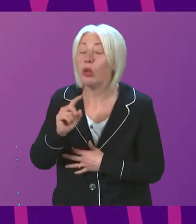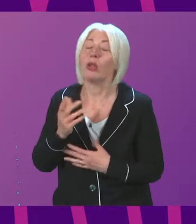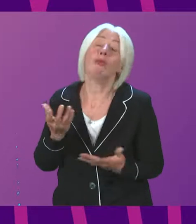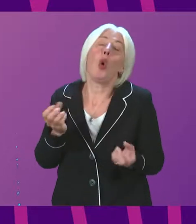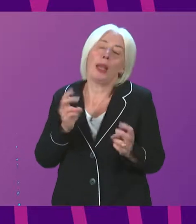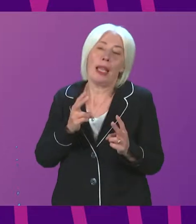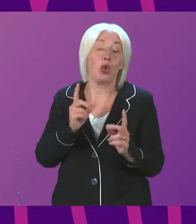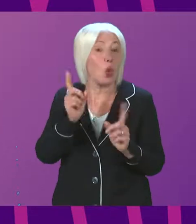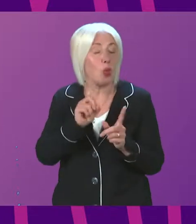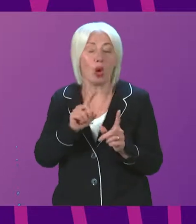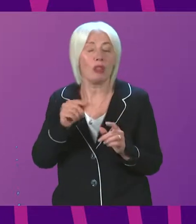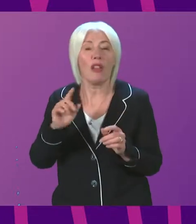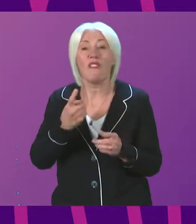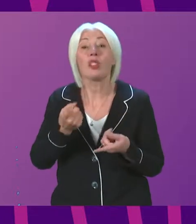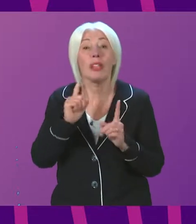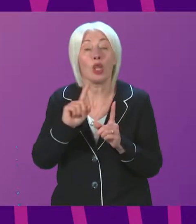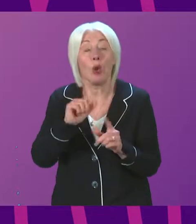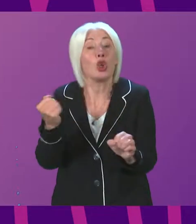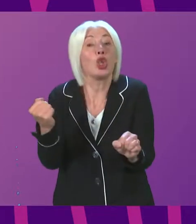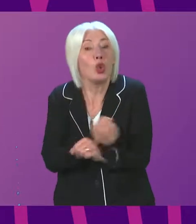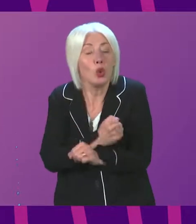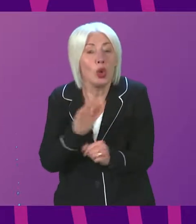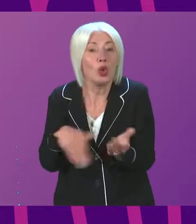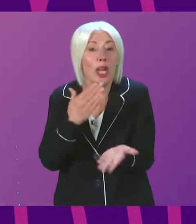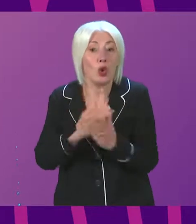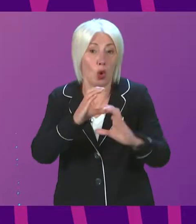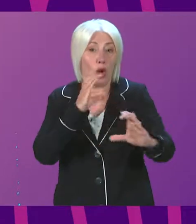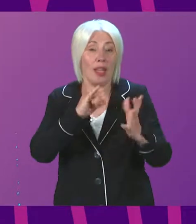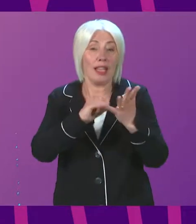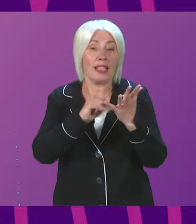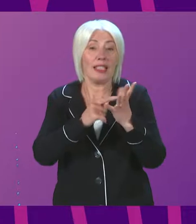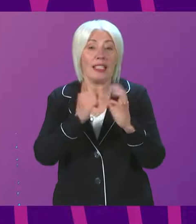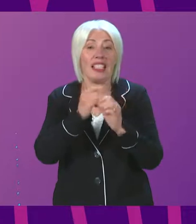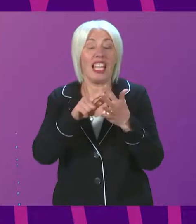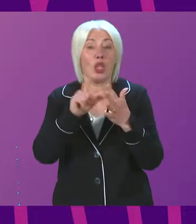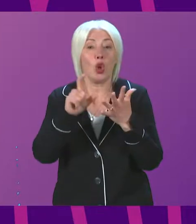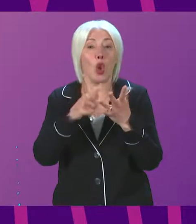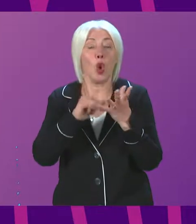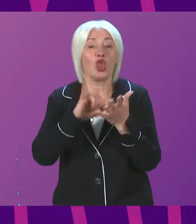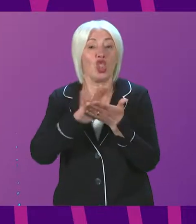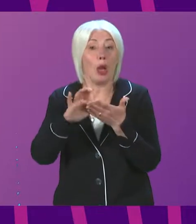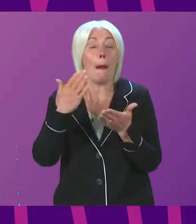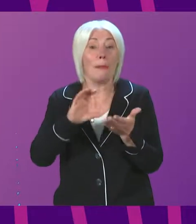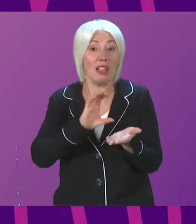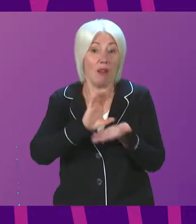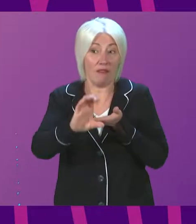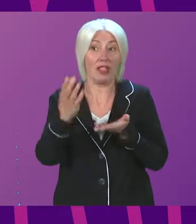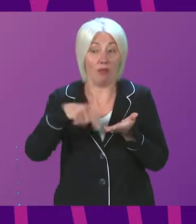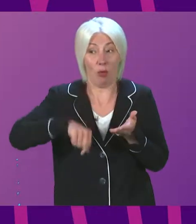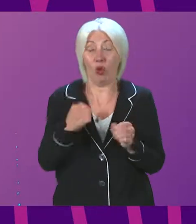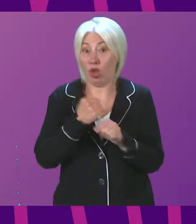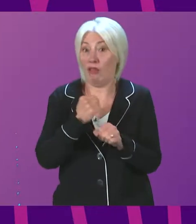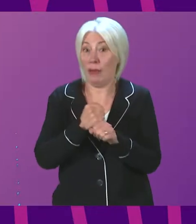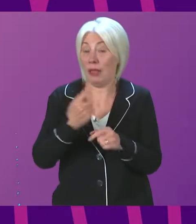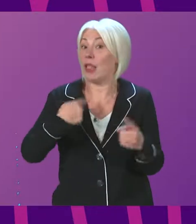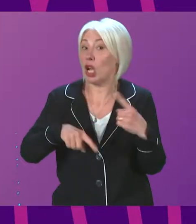to the question. What steps will the First Minister take? To ensure that Stagecoach, which received £88.2 million of taxpayers' money last